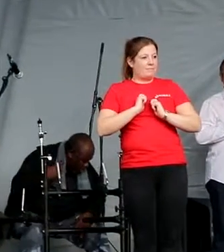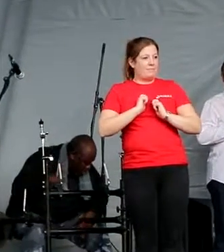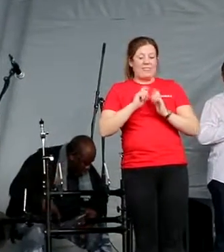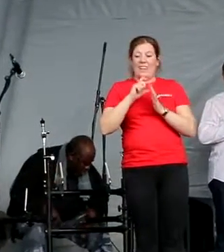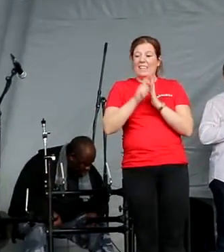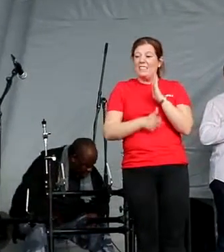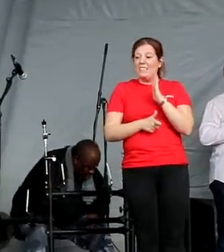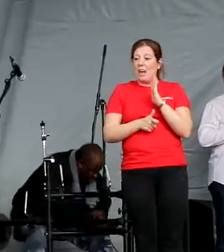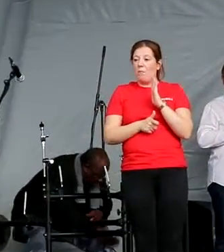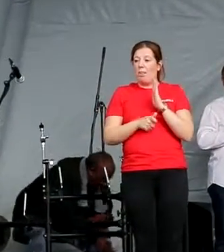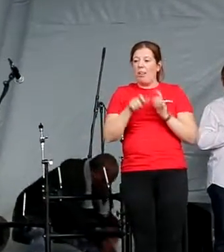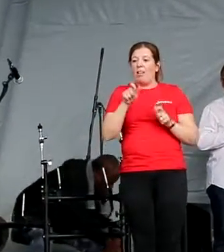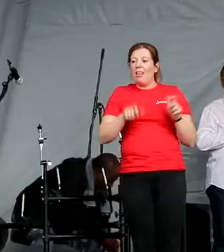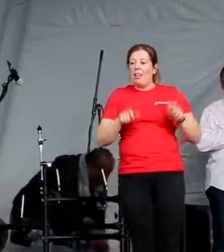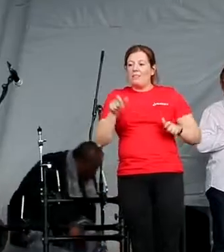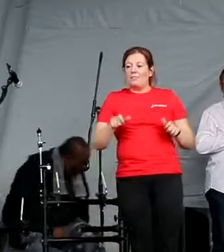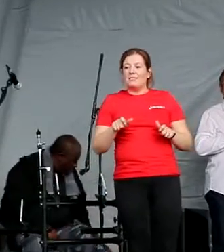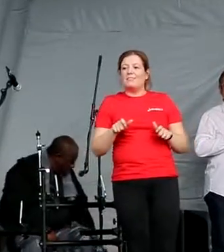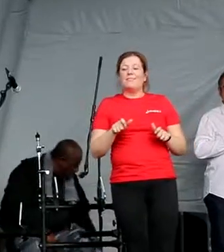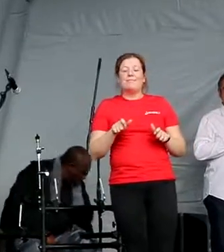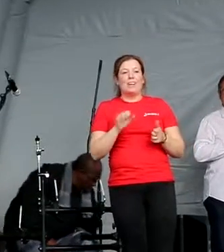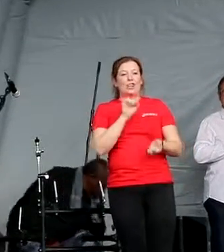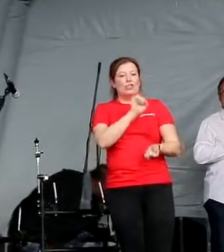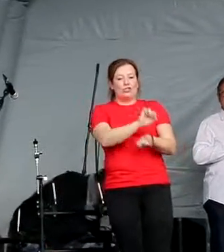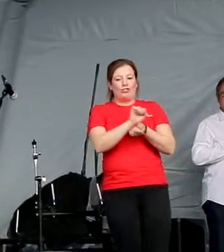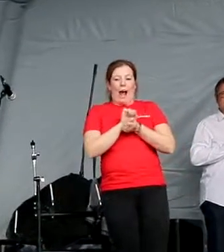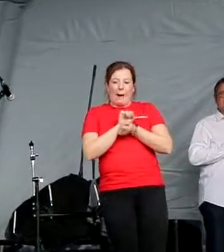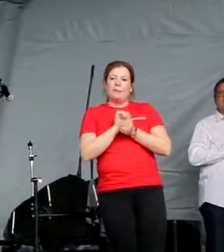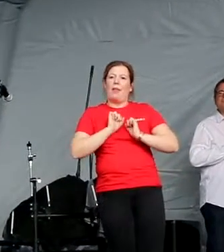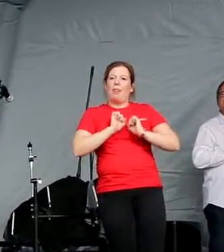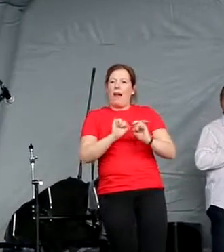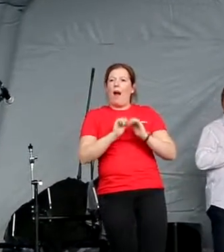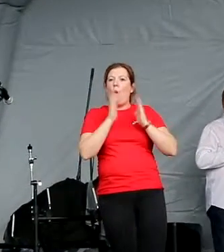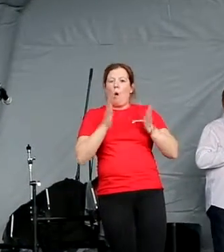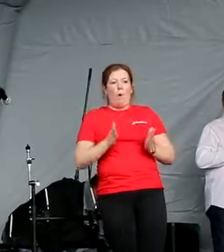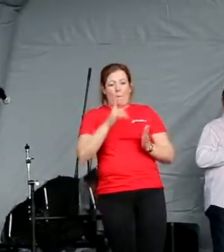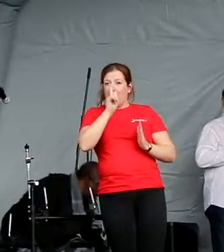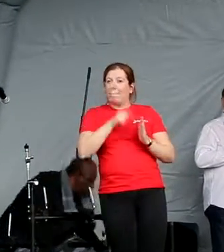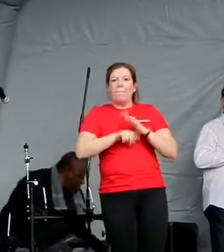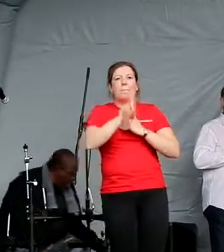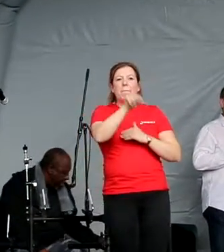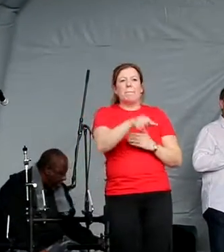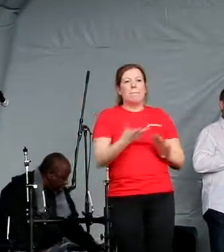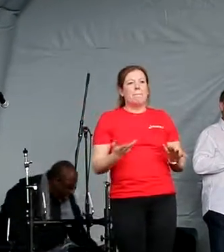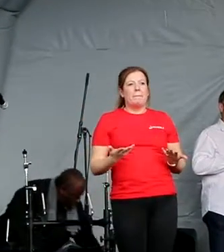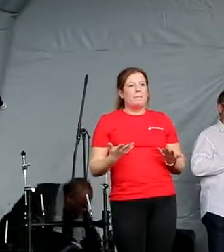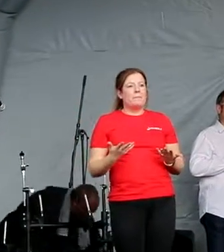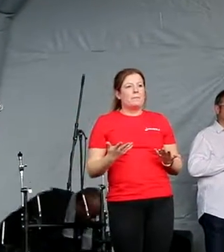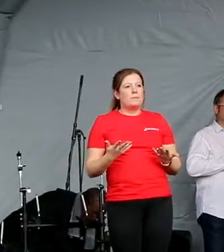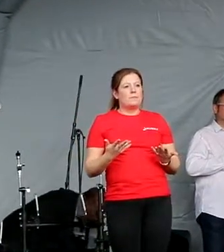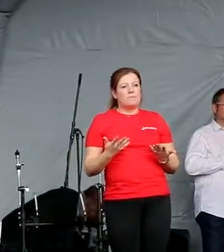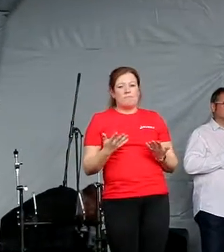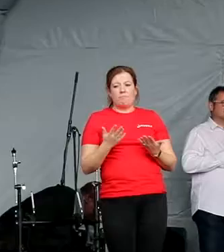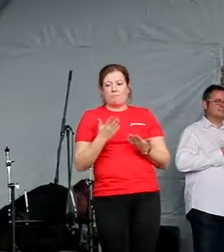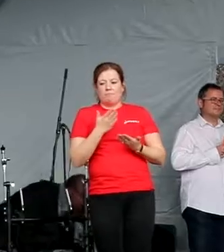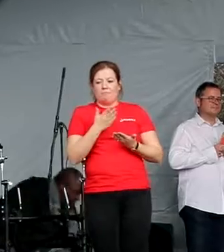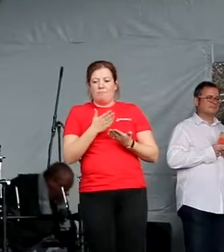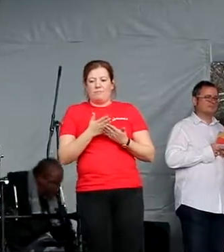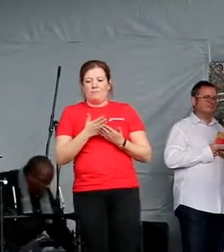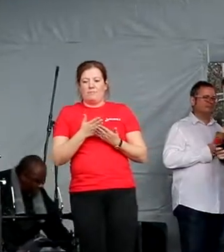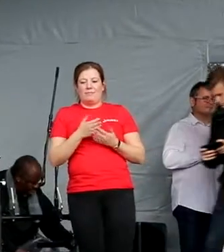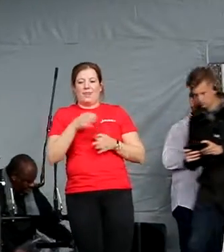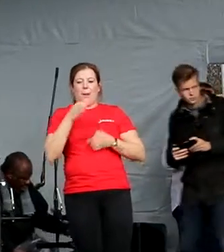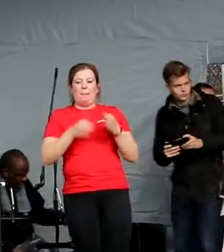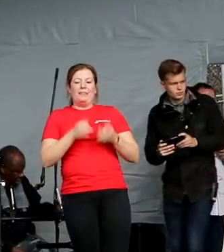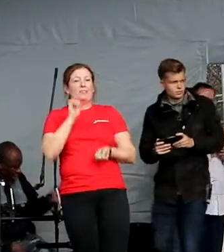disabled people, trapped in their homes like political prisoners.